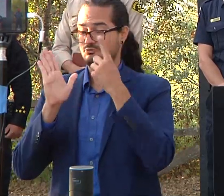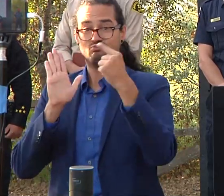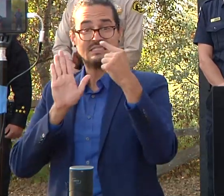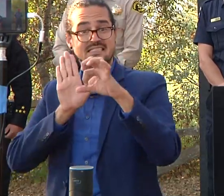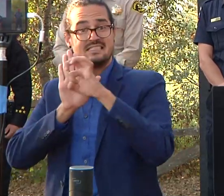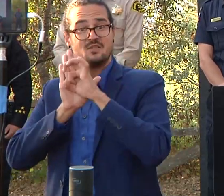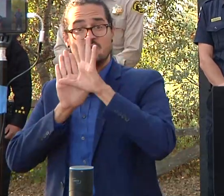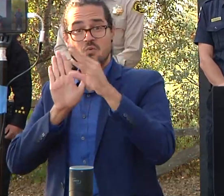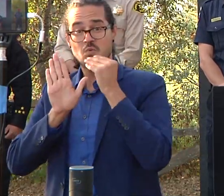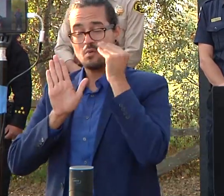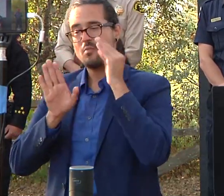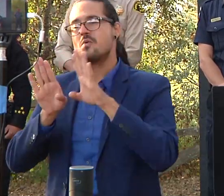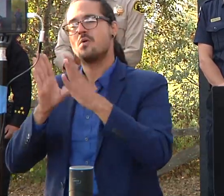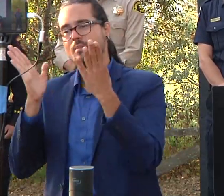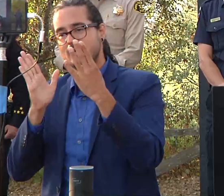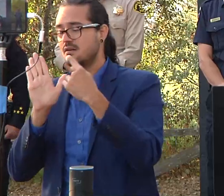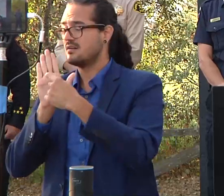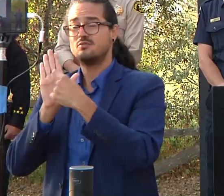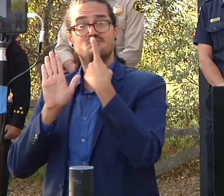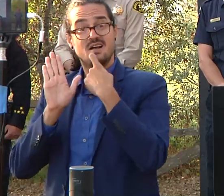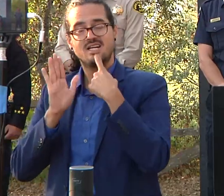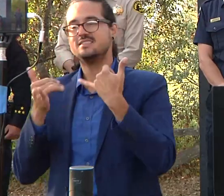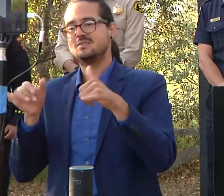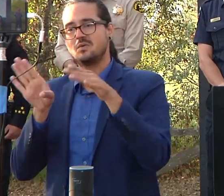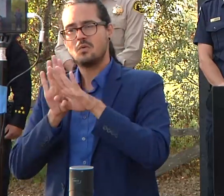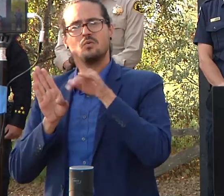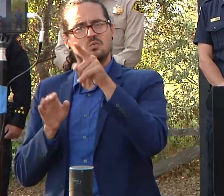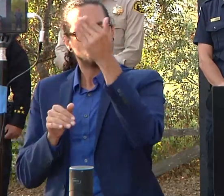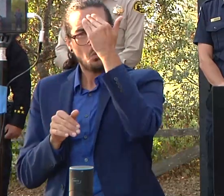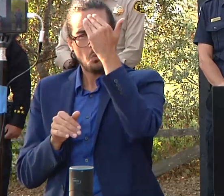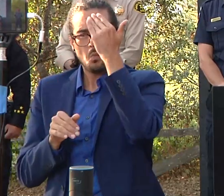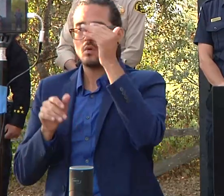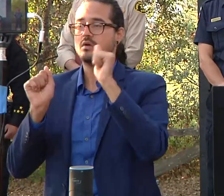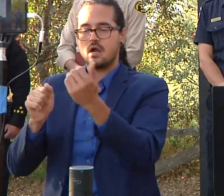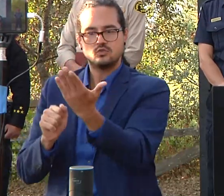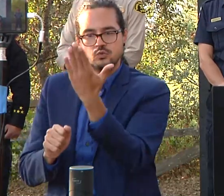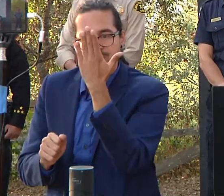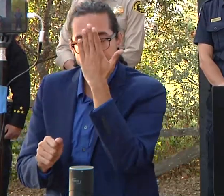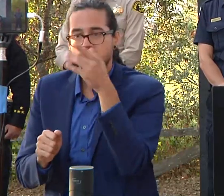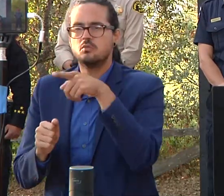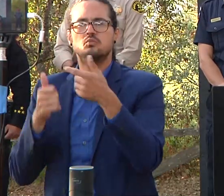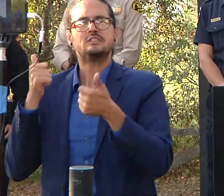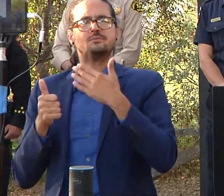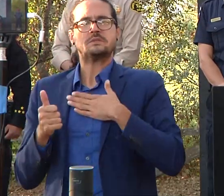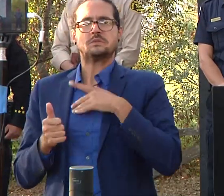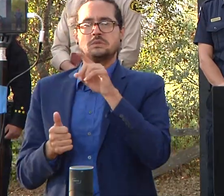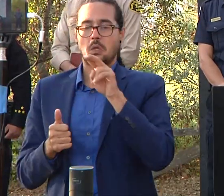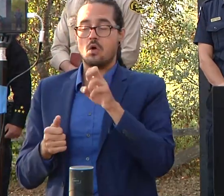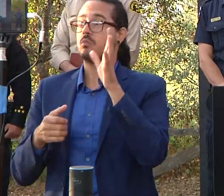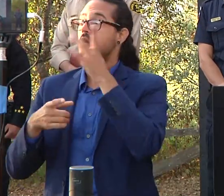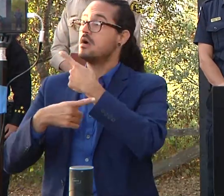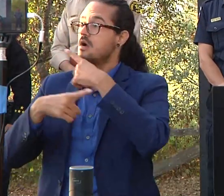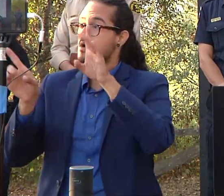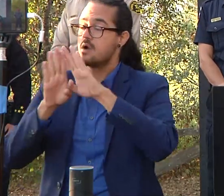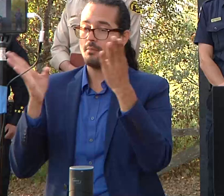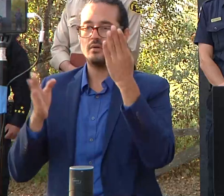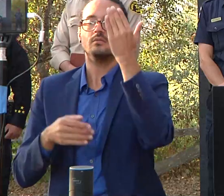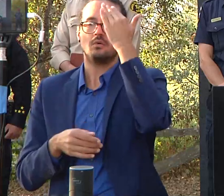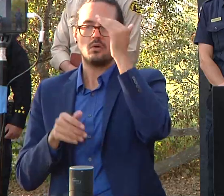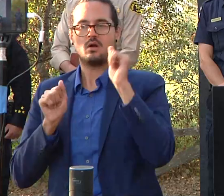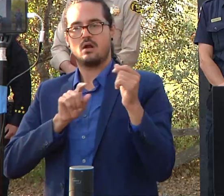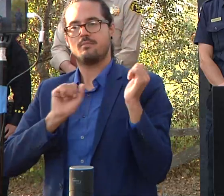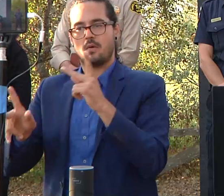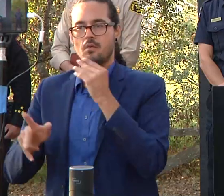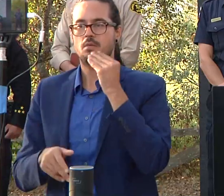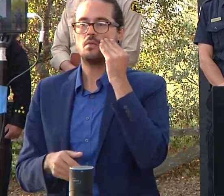zone you can actually zoom in on those areas and actually find the zone that you live in it'll show the street layer the closer you zoom in